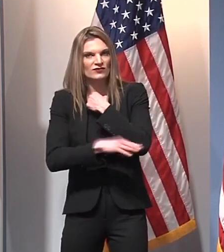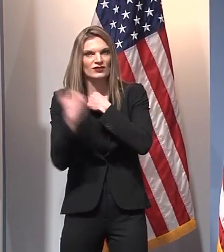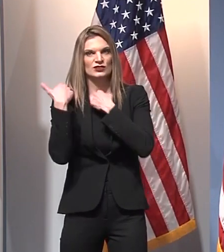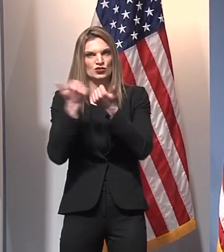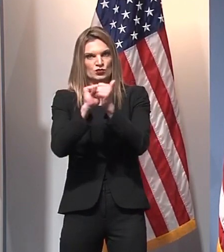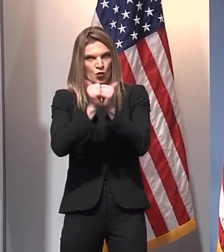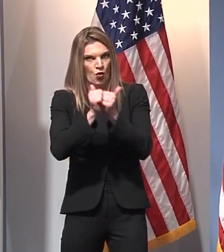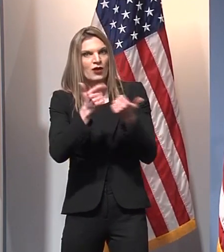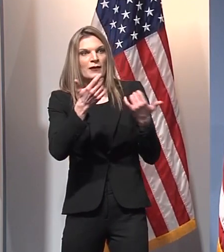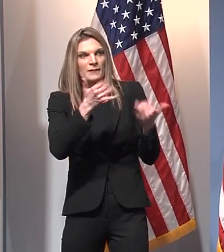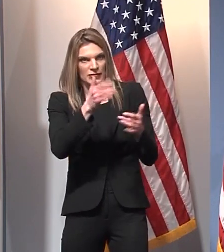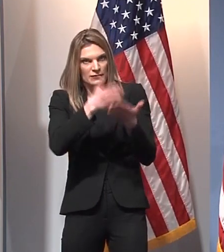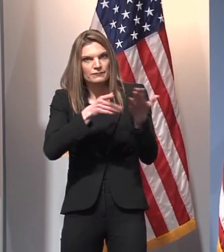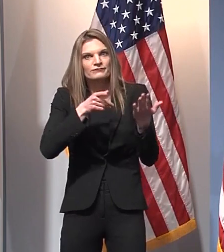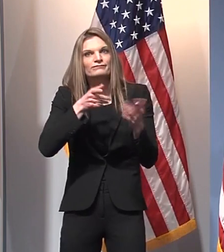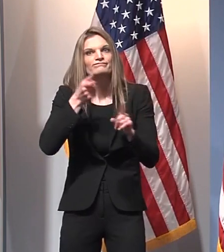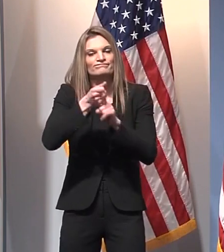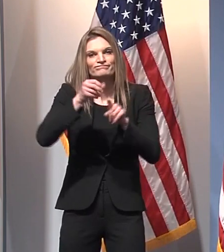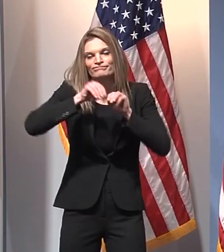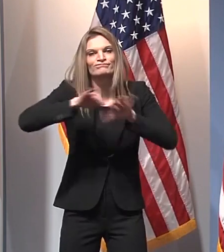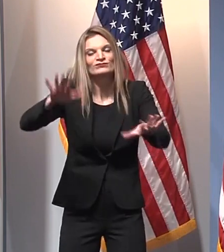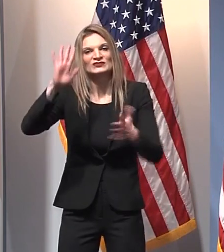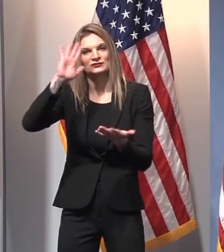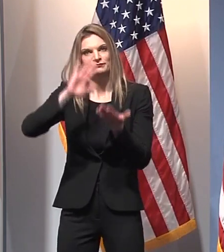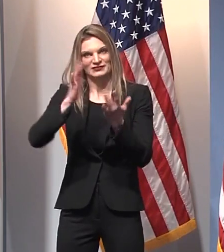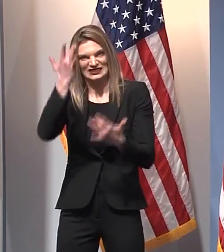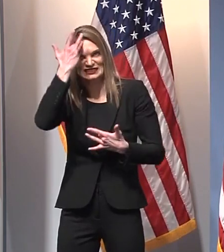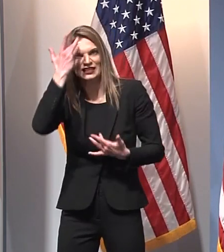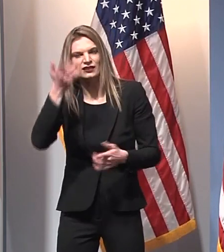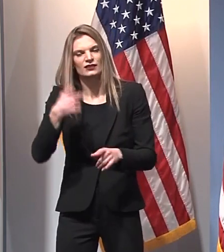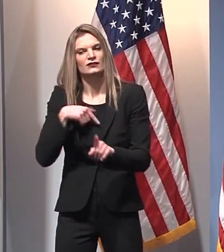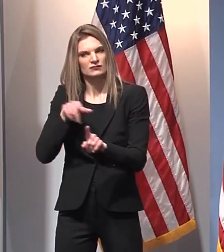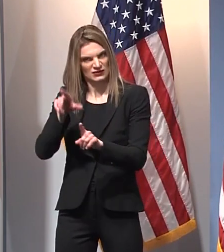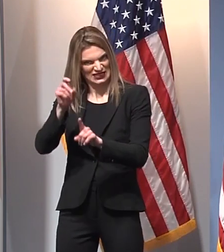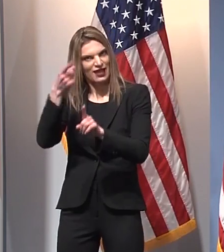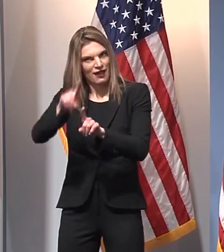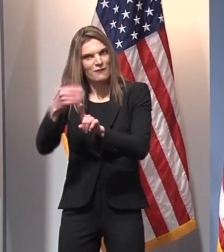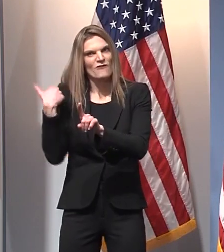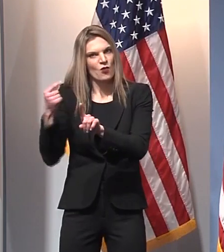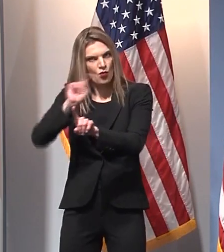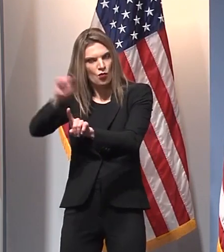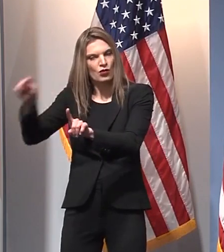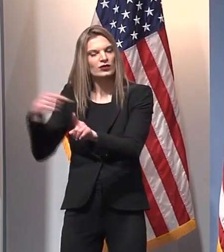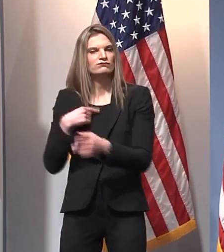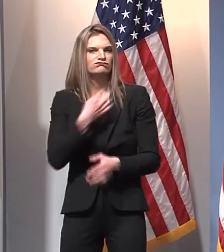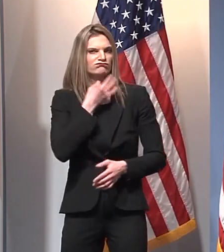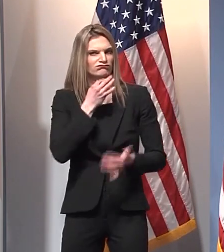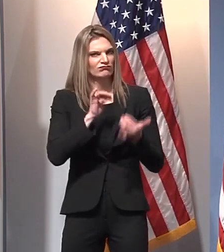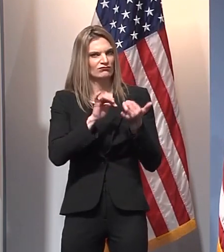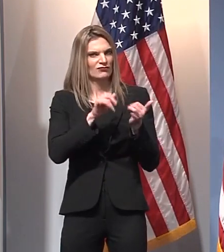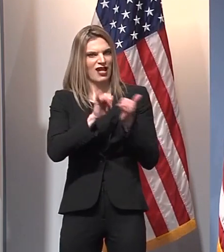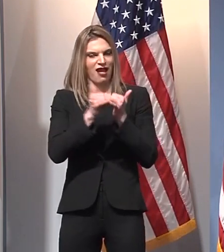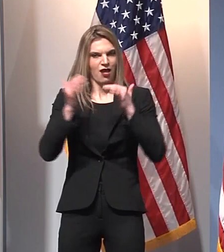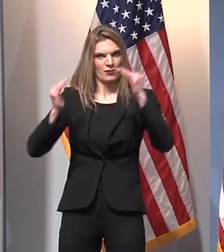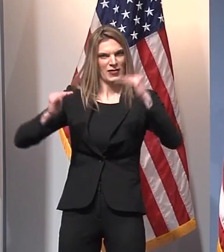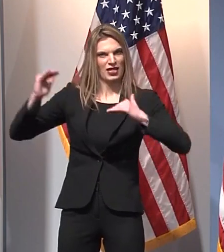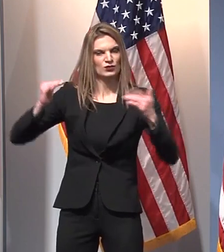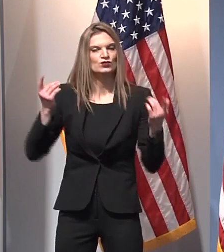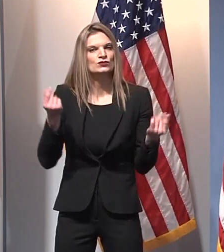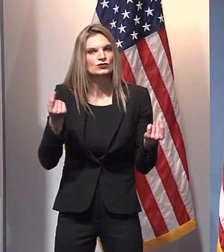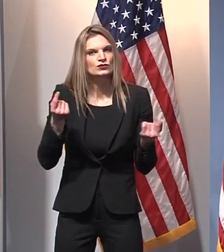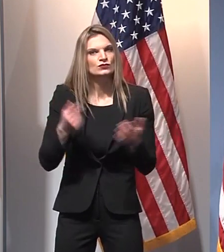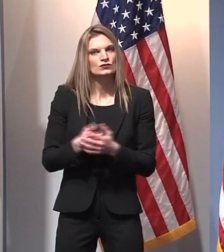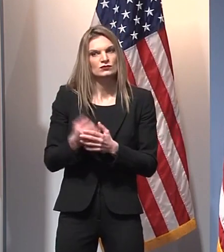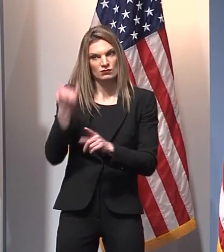kids from being able to go to school. How are you balancing athletics and academics in this decision? And if you see